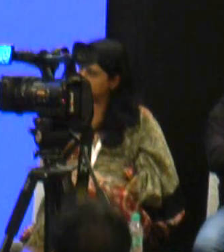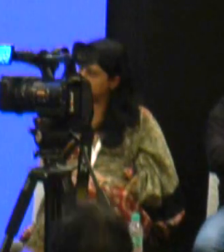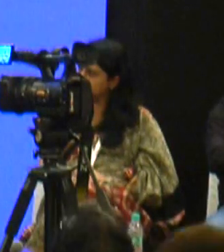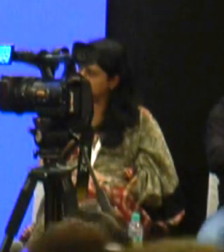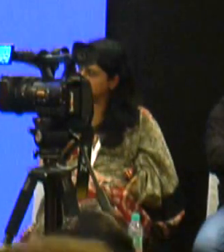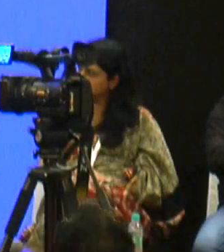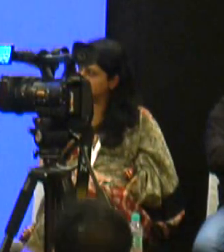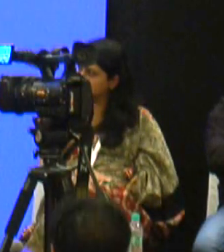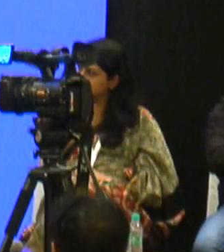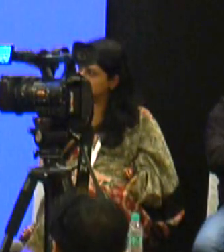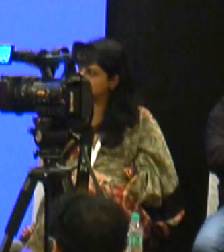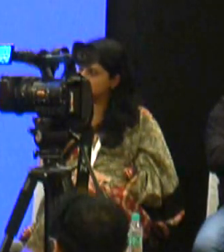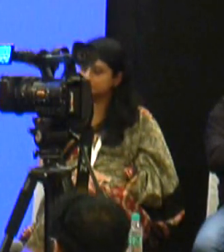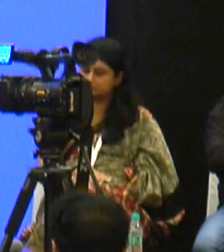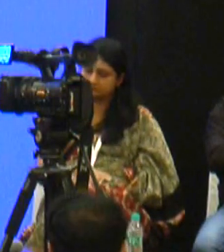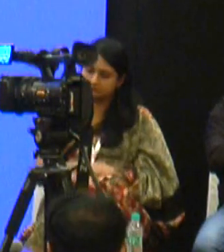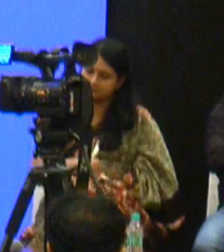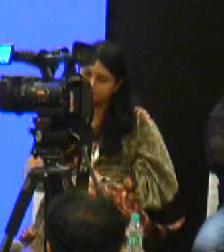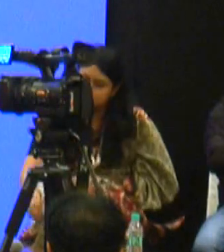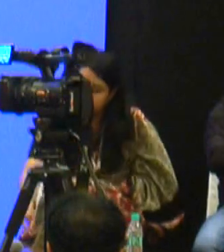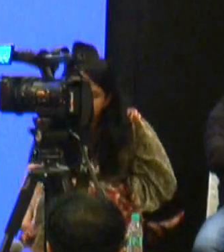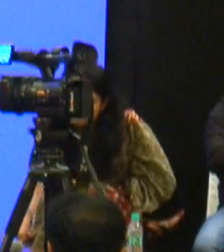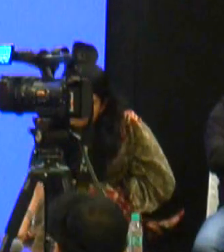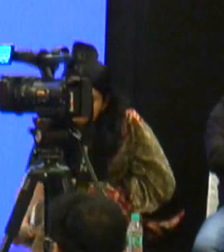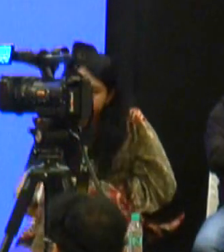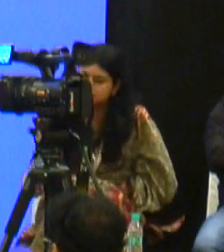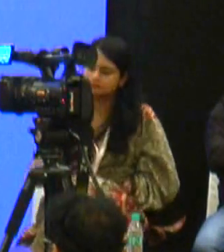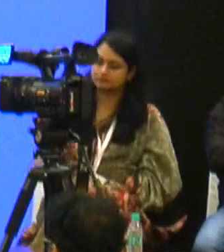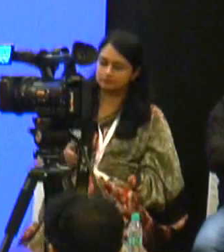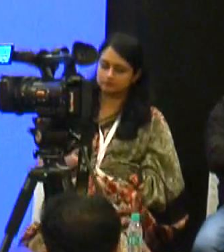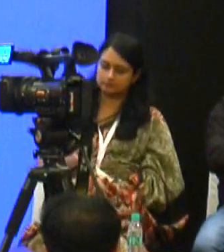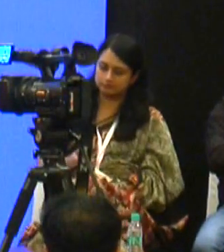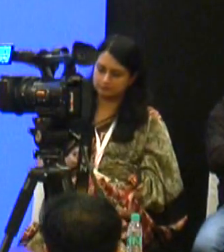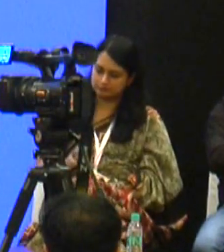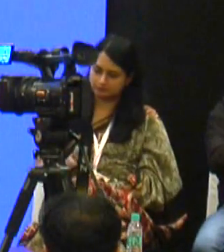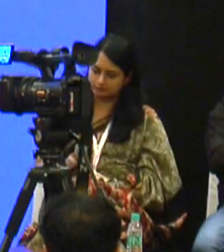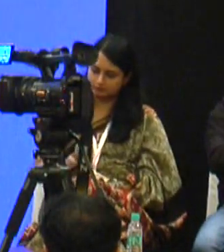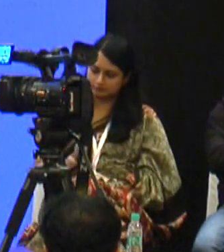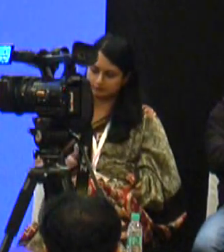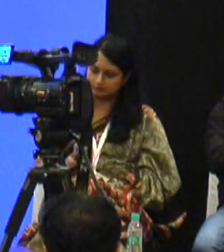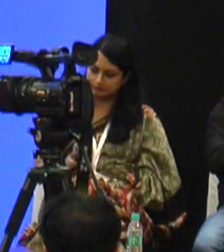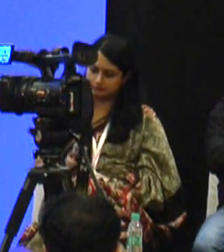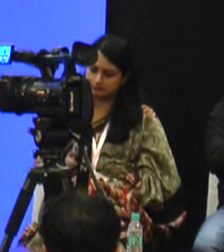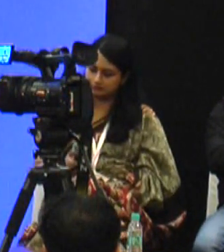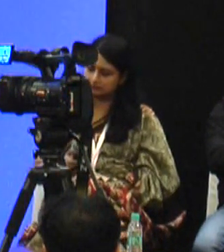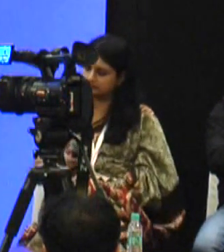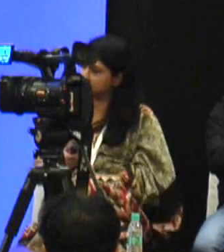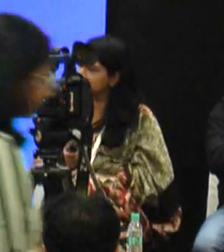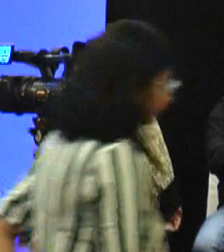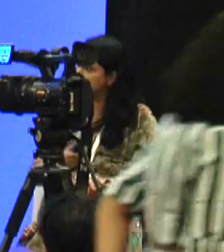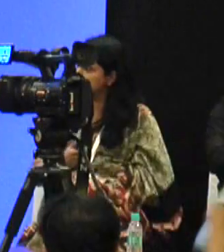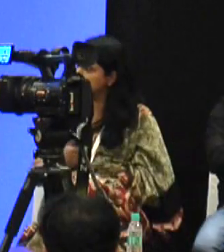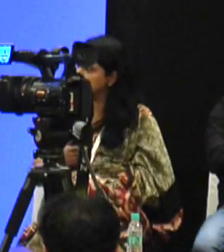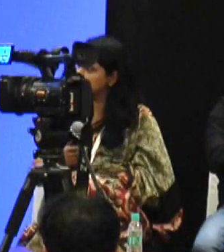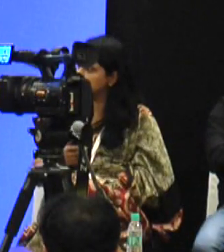into consideration, Devika, Amit, how would we all prepare the staff in terms of,